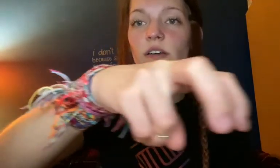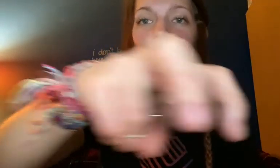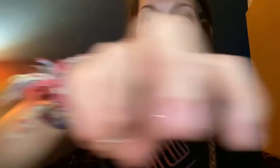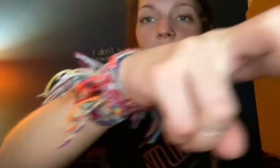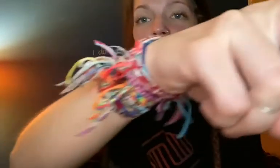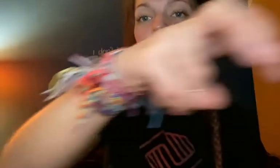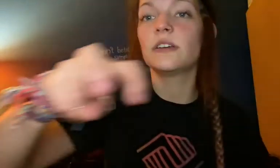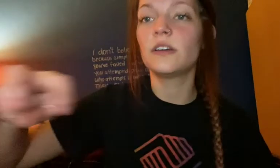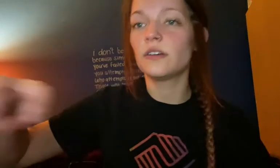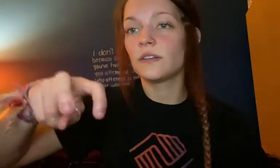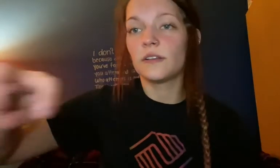the ground.